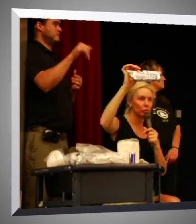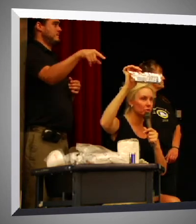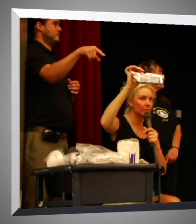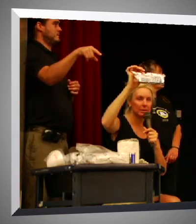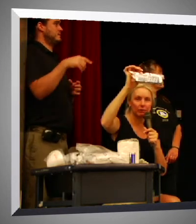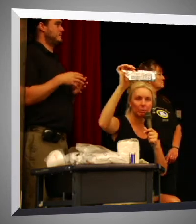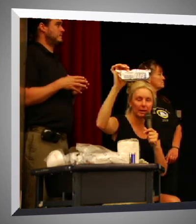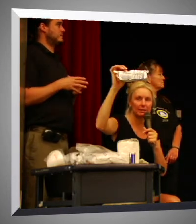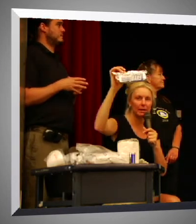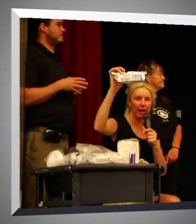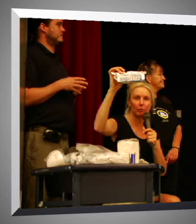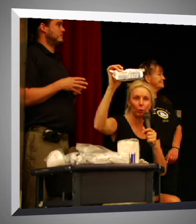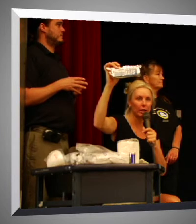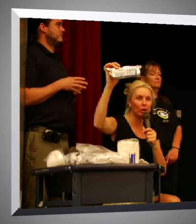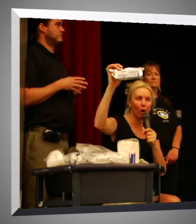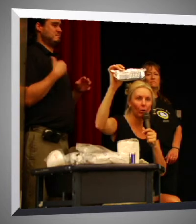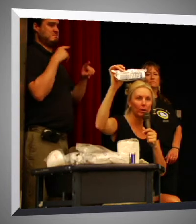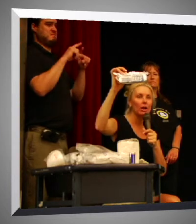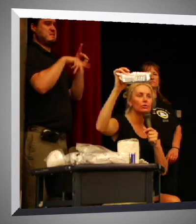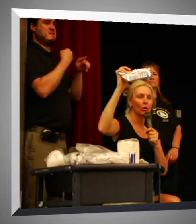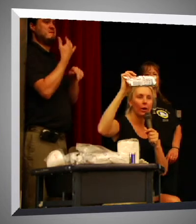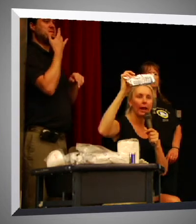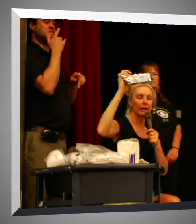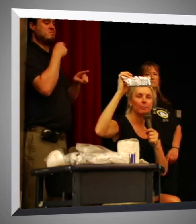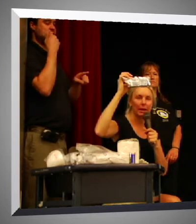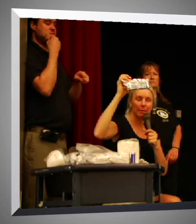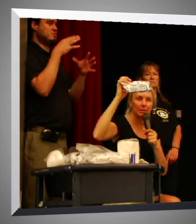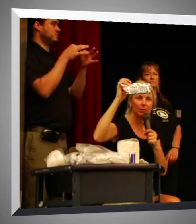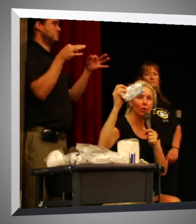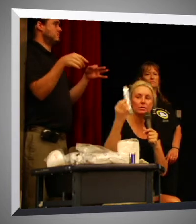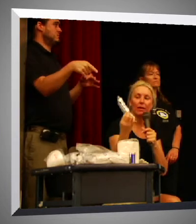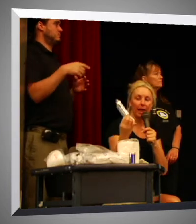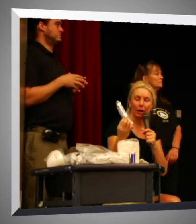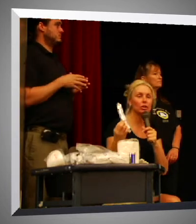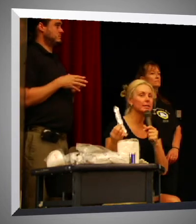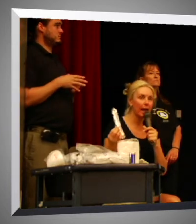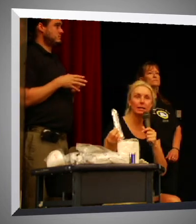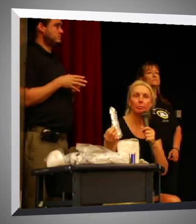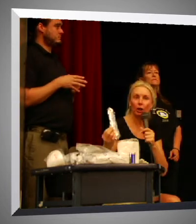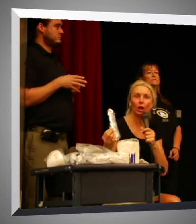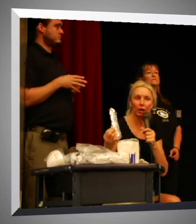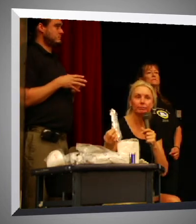purchase them in different places if they have them ready to go. So, go ahead and pick up some of those. They actually taste pretty good.